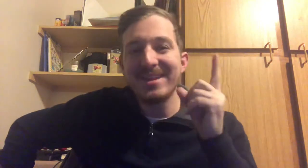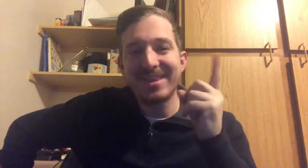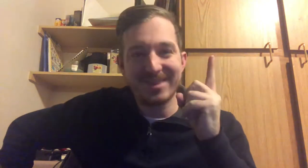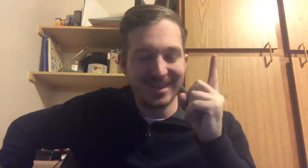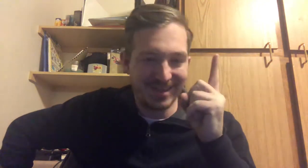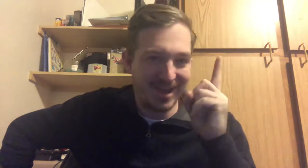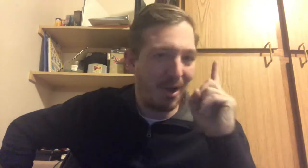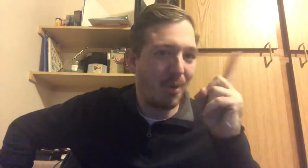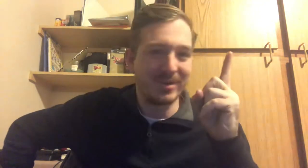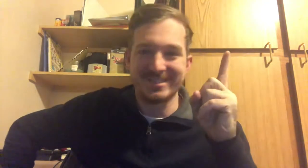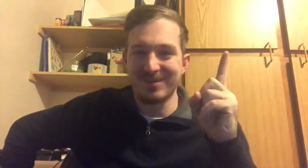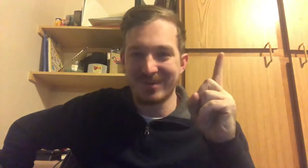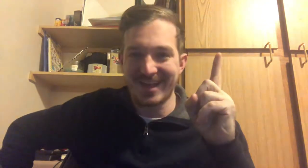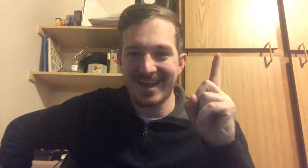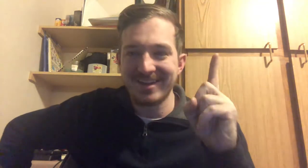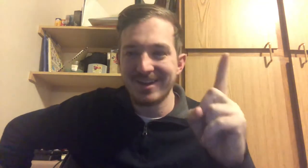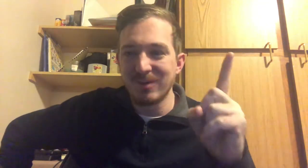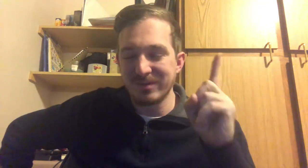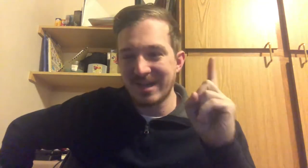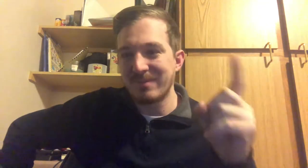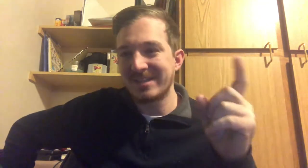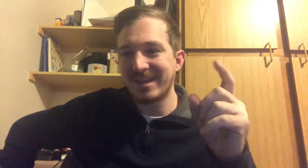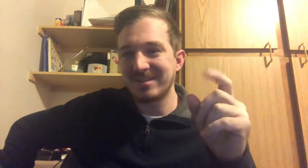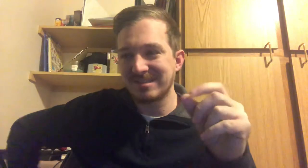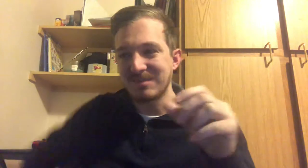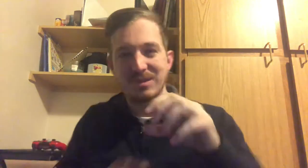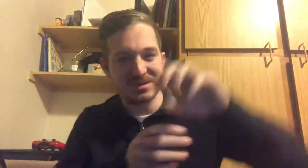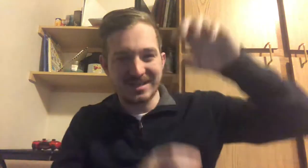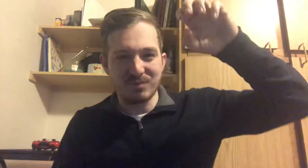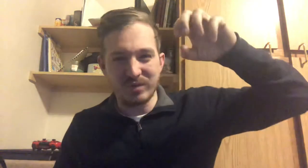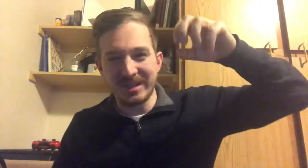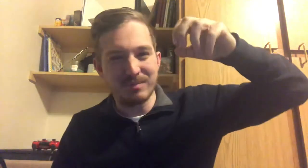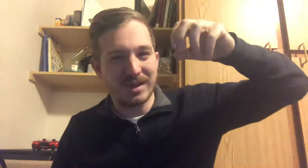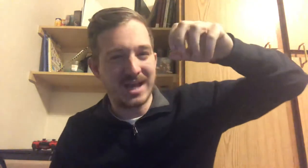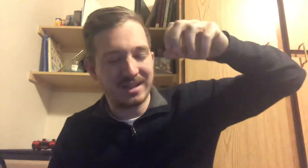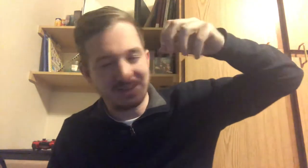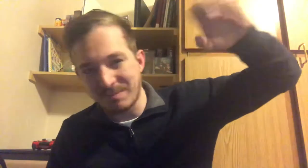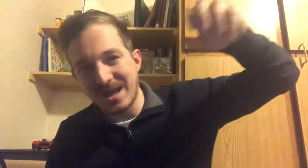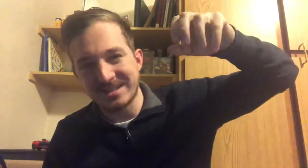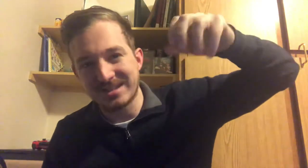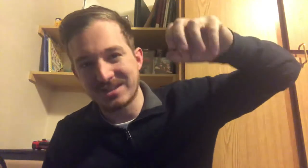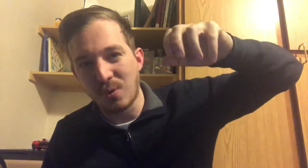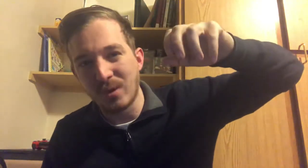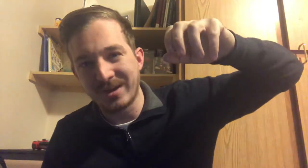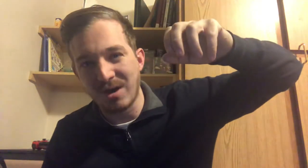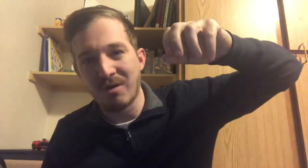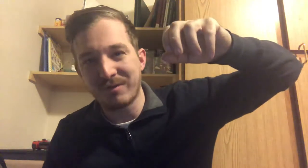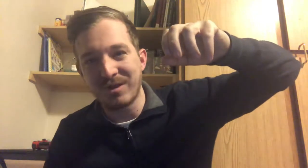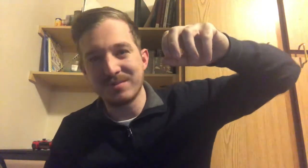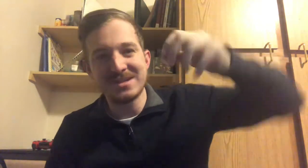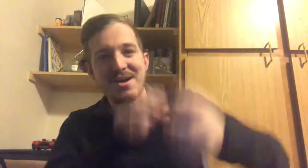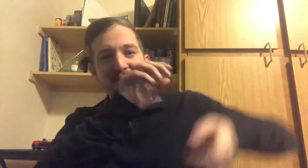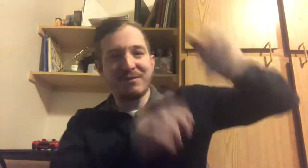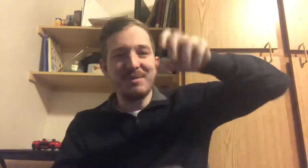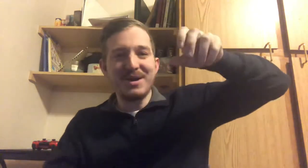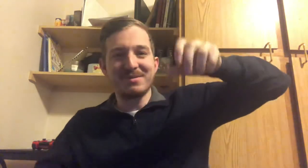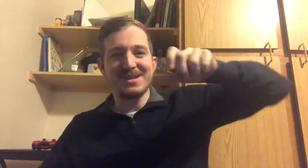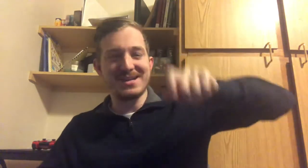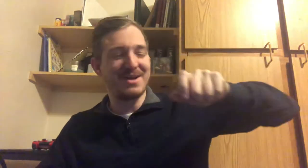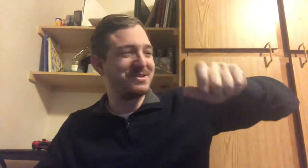thing that I always did with that, was I would take some of those, like, really, like, the plastic toy golf clubs, flip it upside down, and